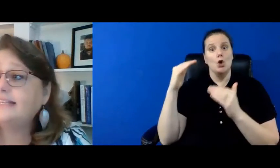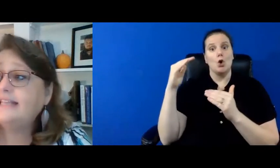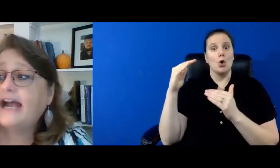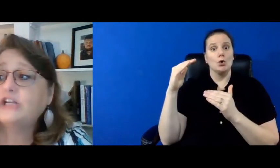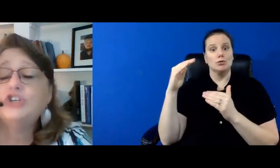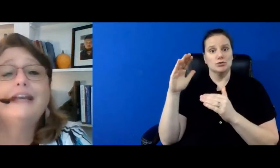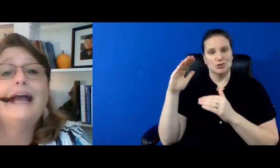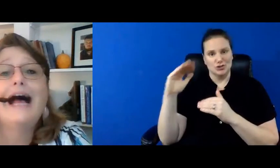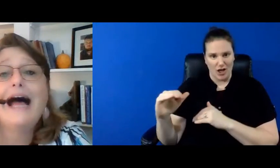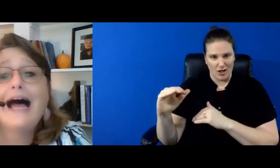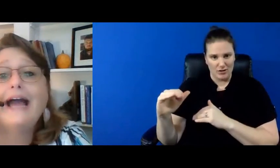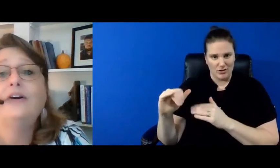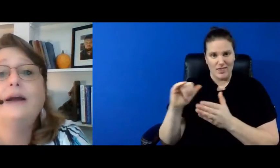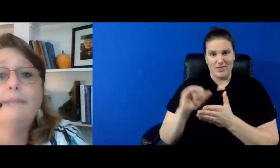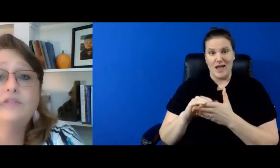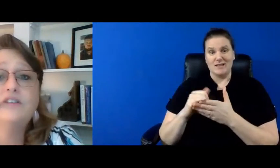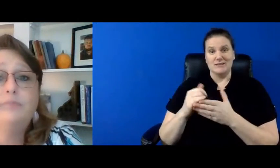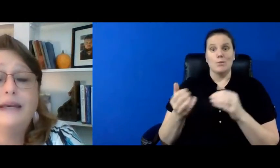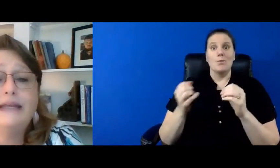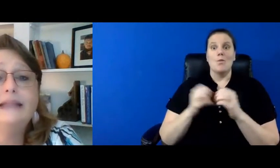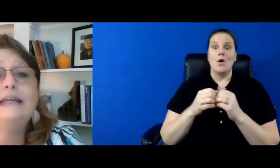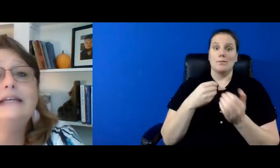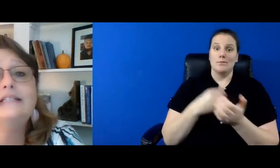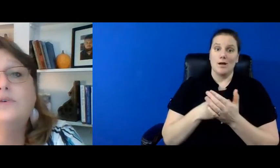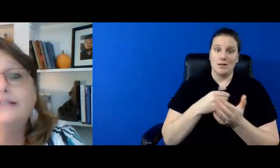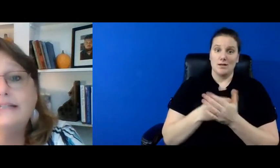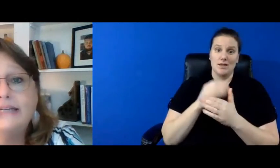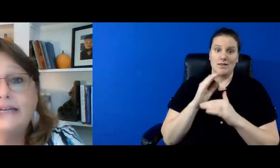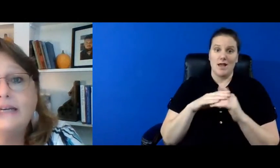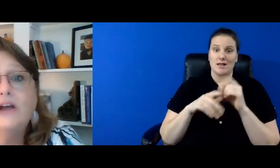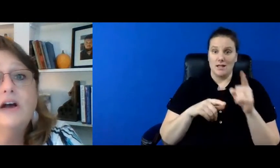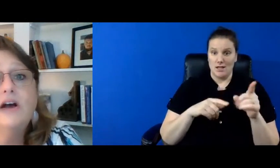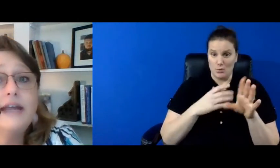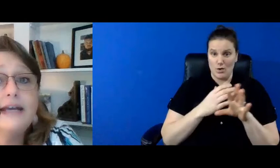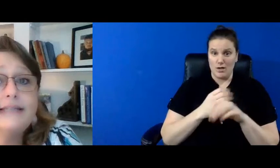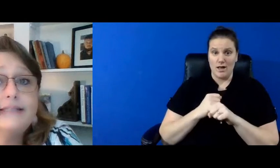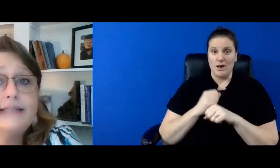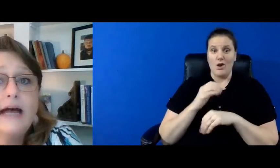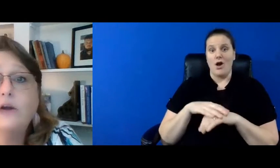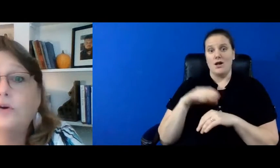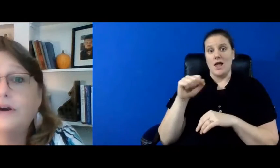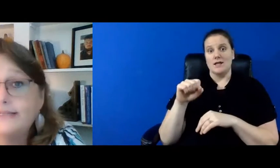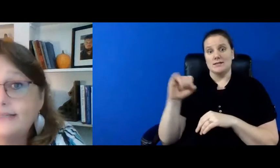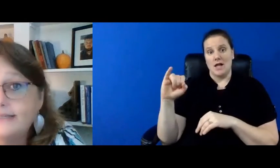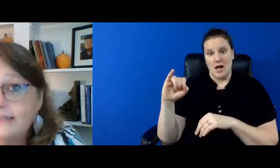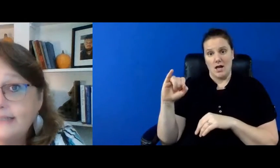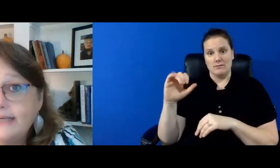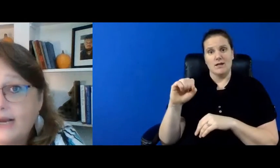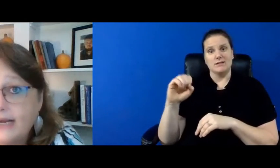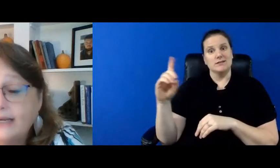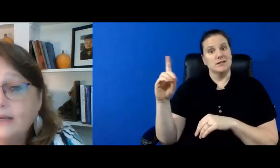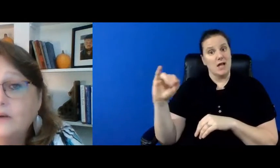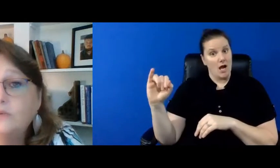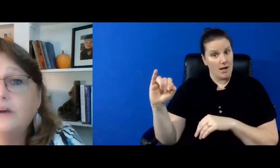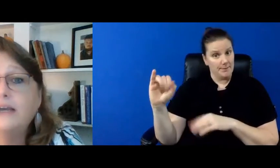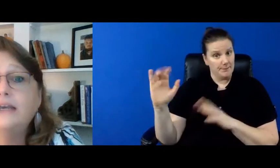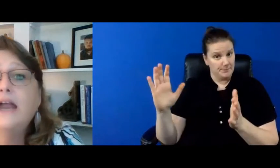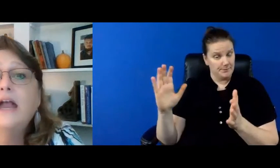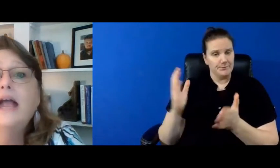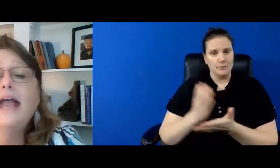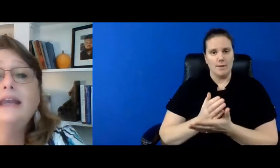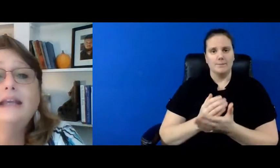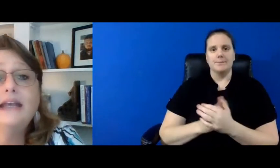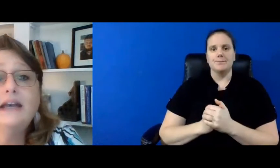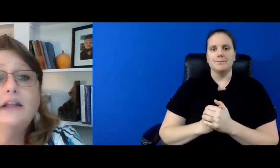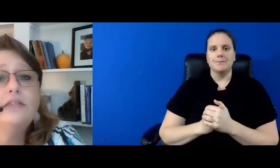that's actually a higher amount of money than he's going to get on ssi or ssdi right